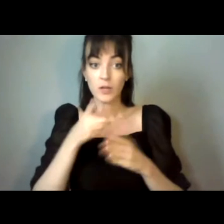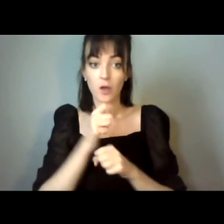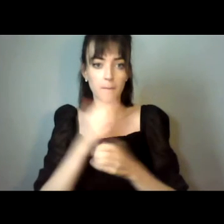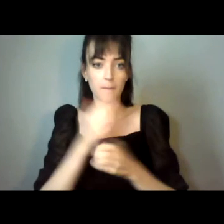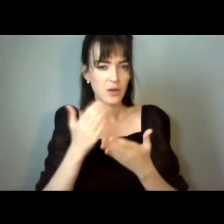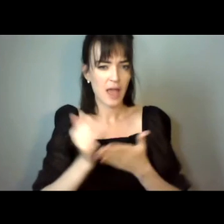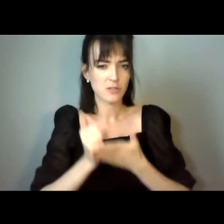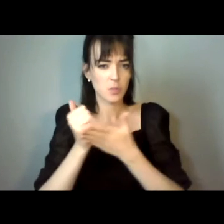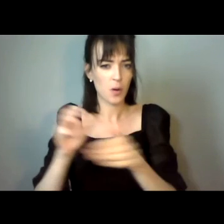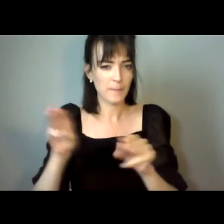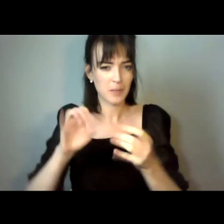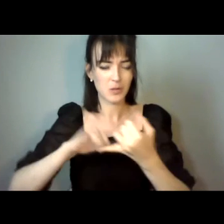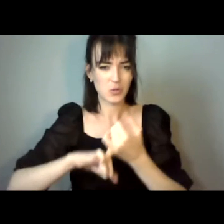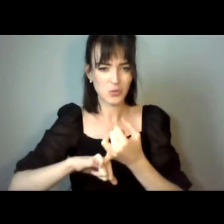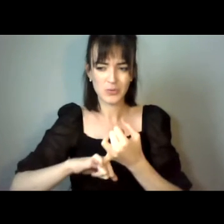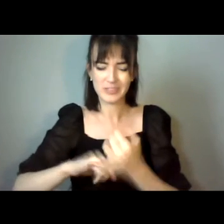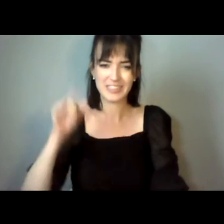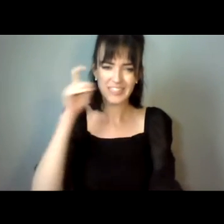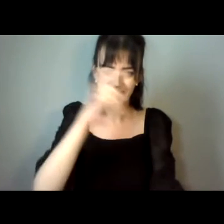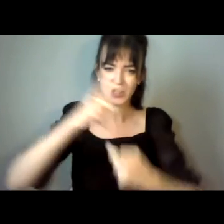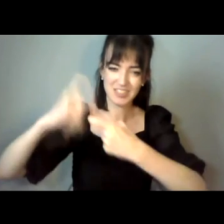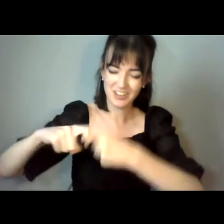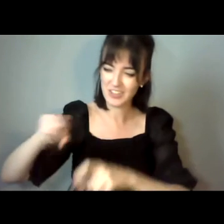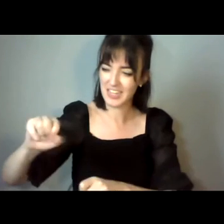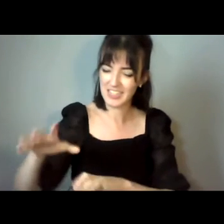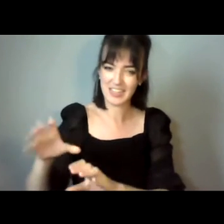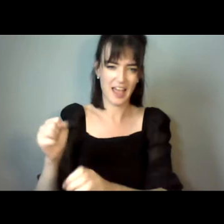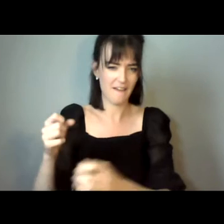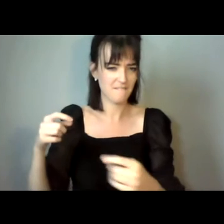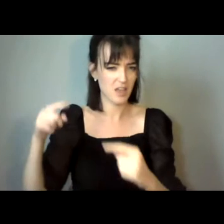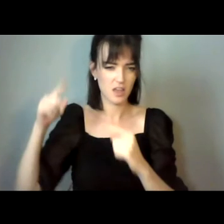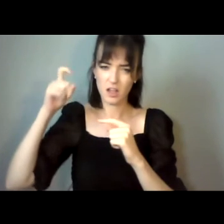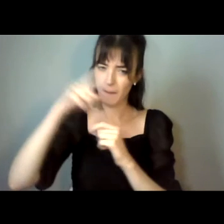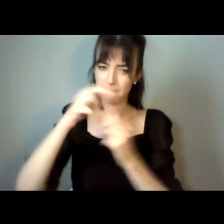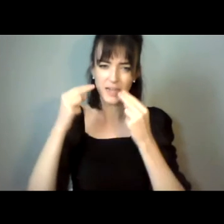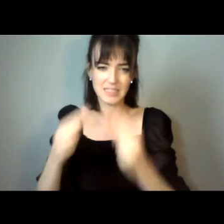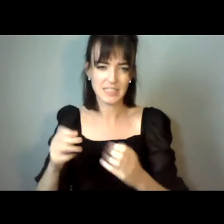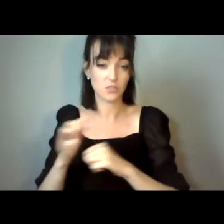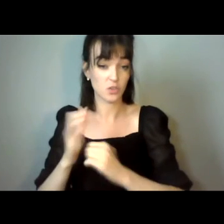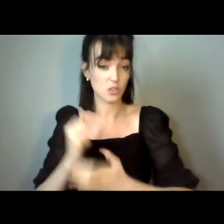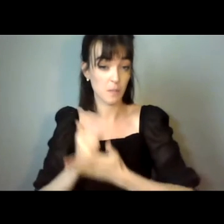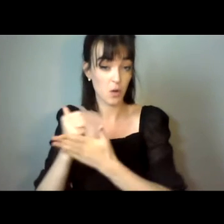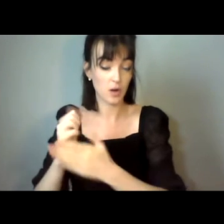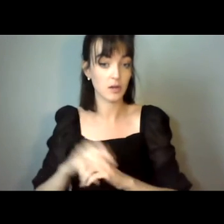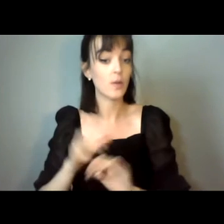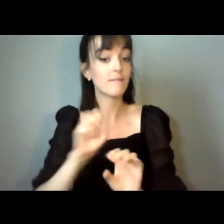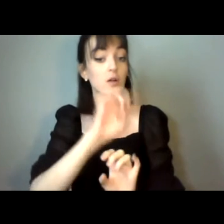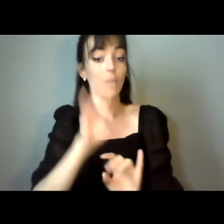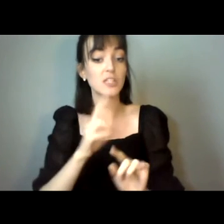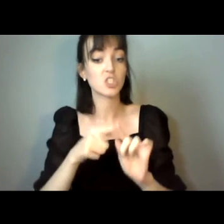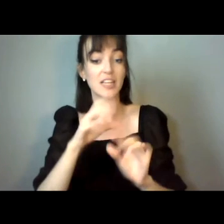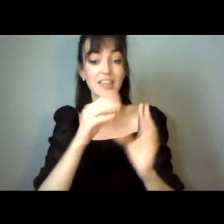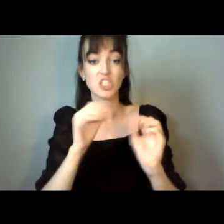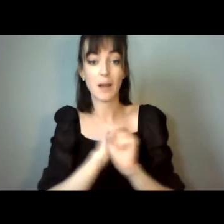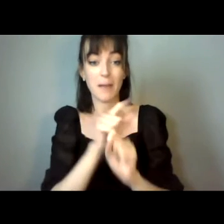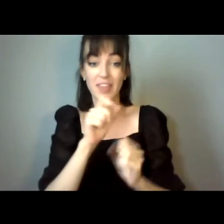hard to reach and who have more complex experiences and needs for support. We've had a question in the chat about that already, and I'm sure we'll